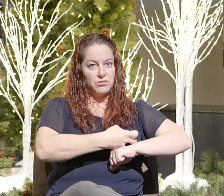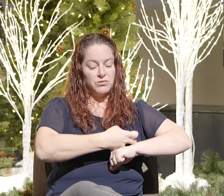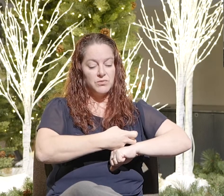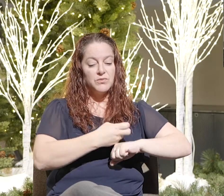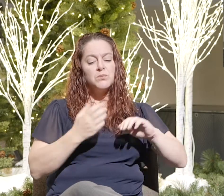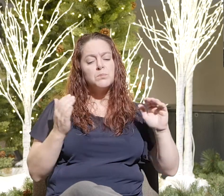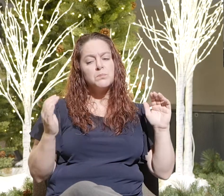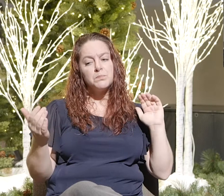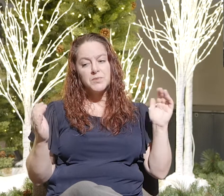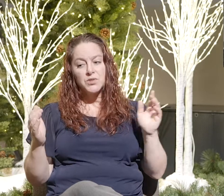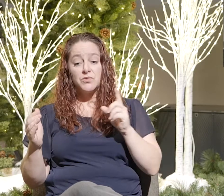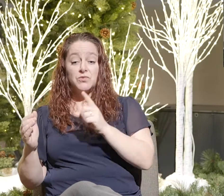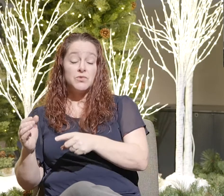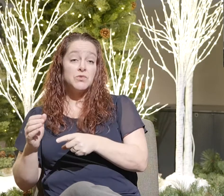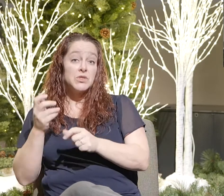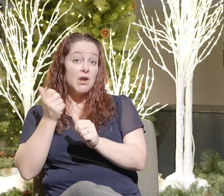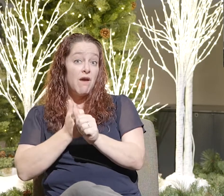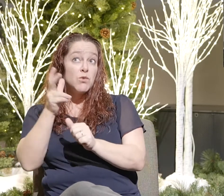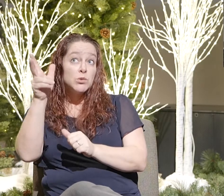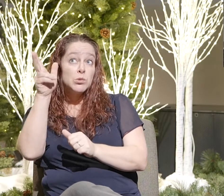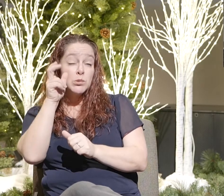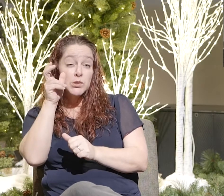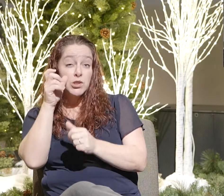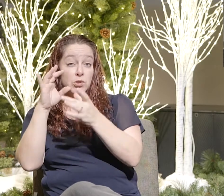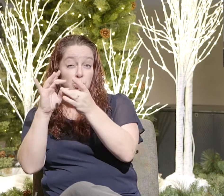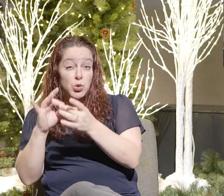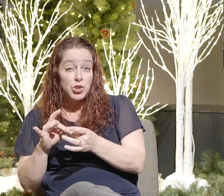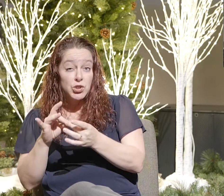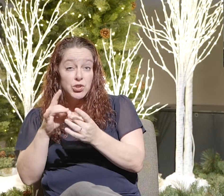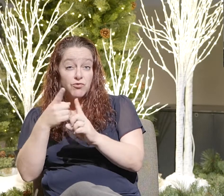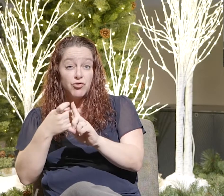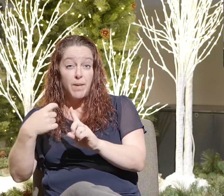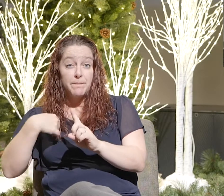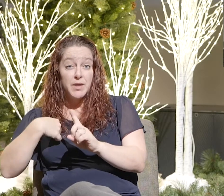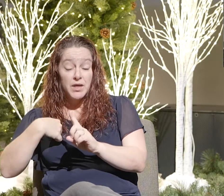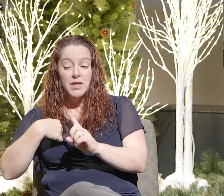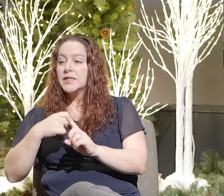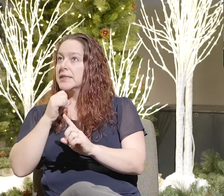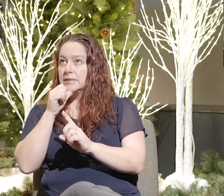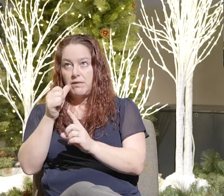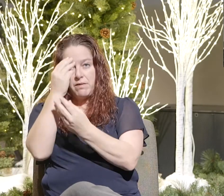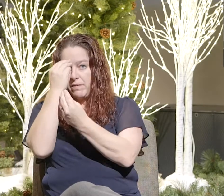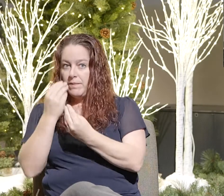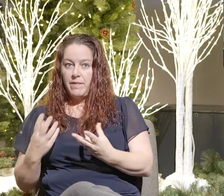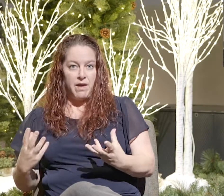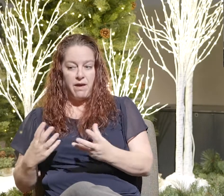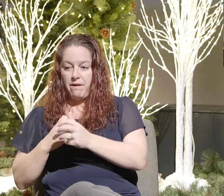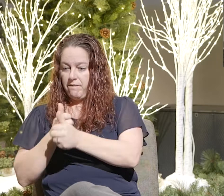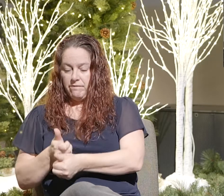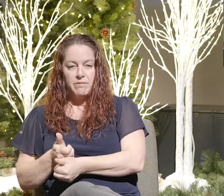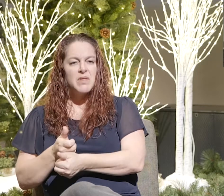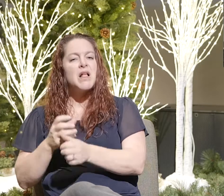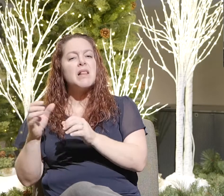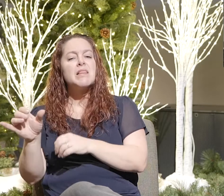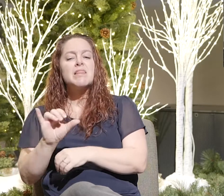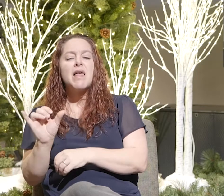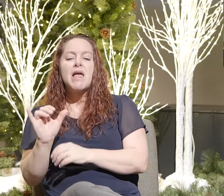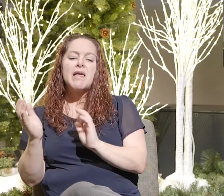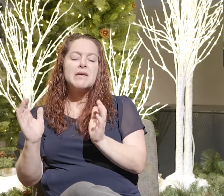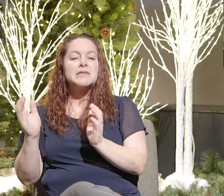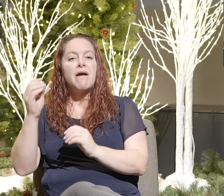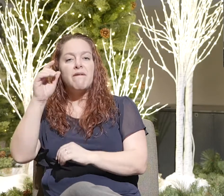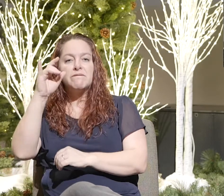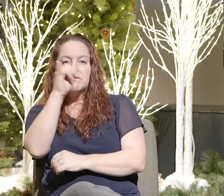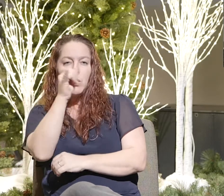And everyone who hears these words of mine and does not do them will be like a foolish man